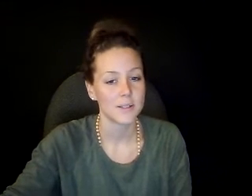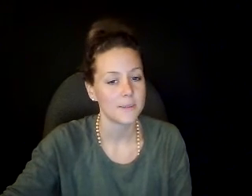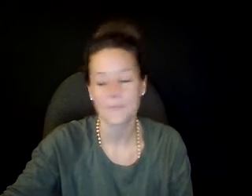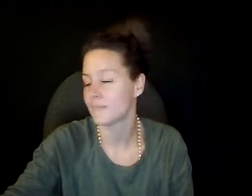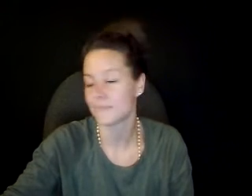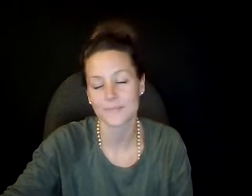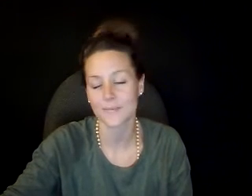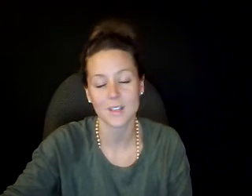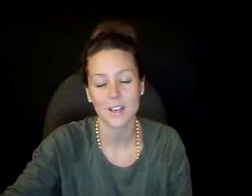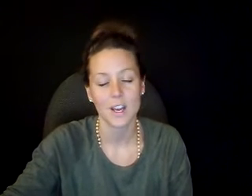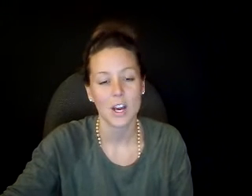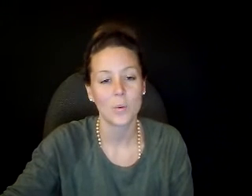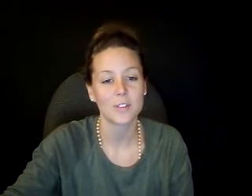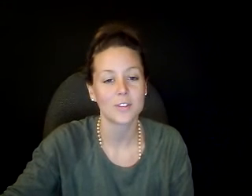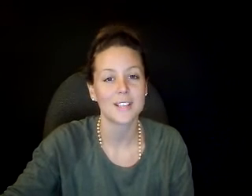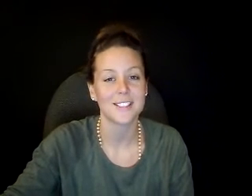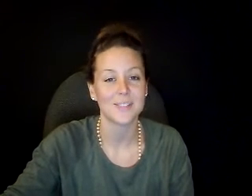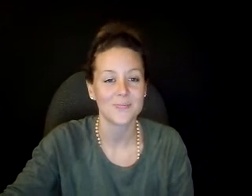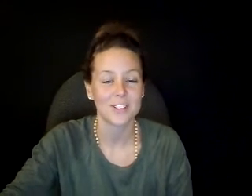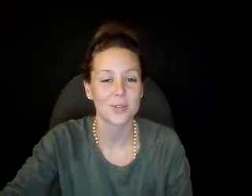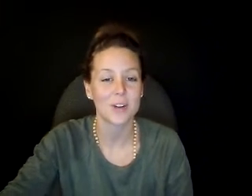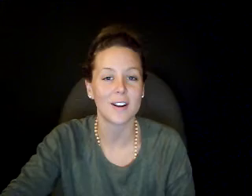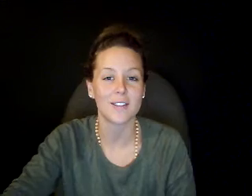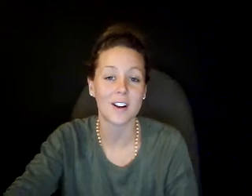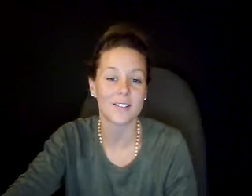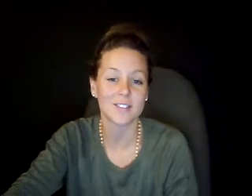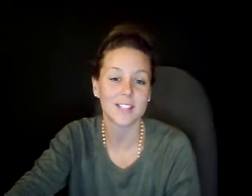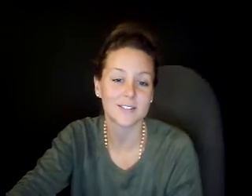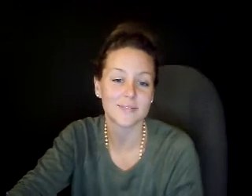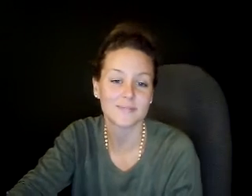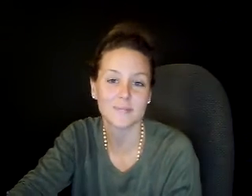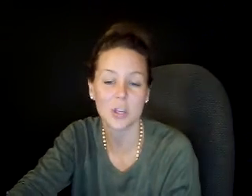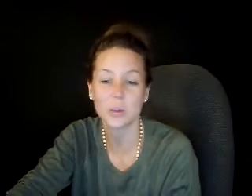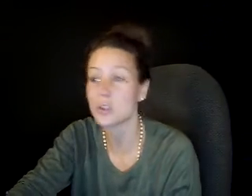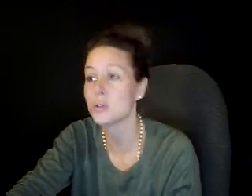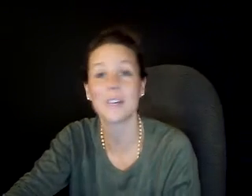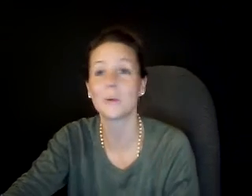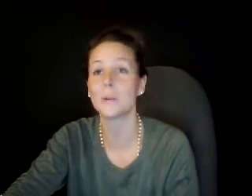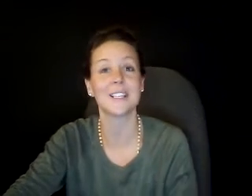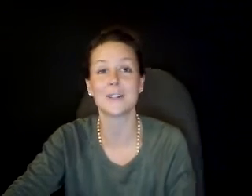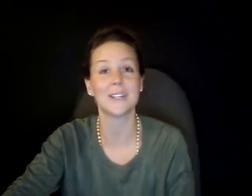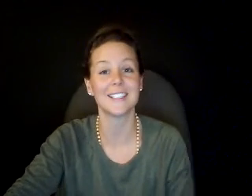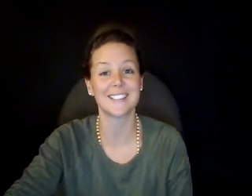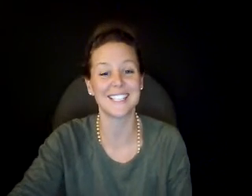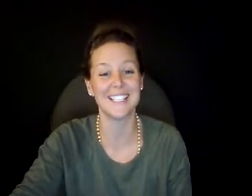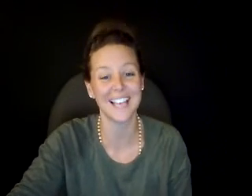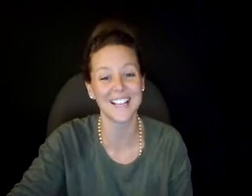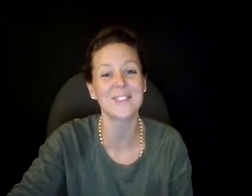a wonderful lesson, a true call of the heart of love. The only true statement, really, that there is. I love